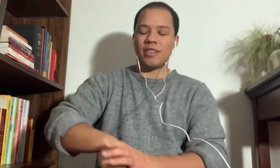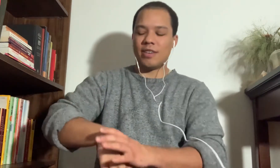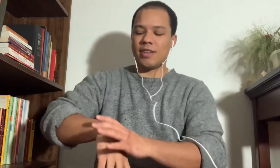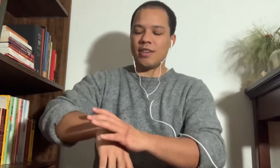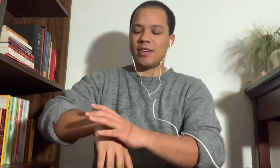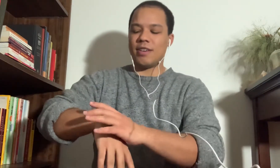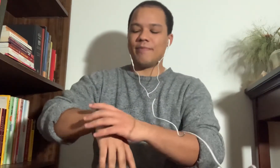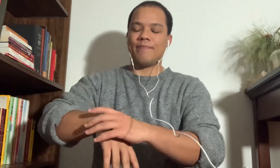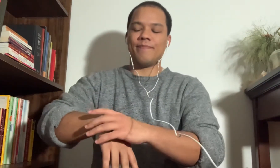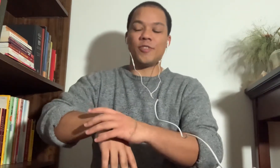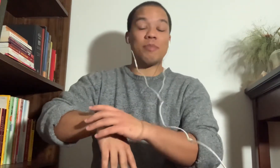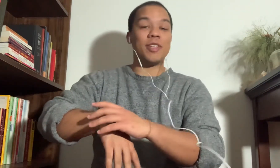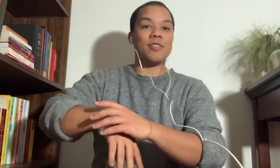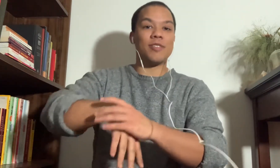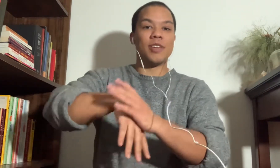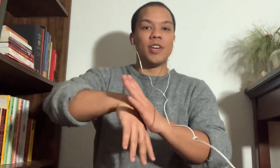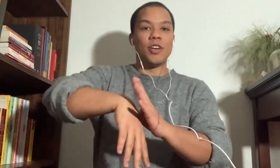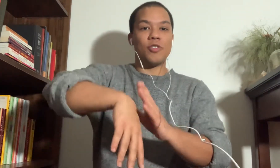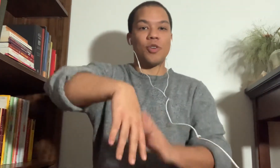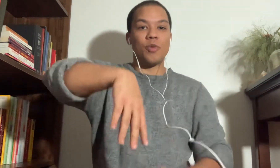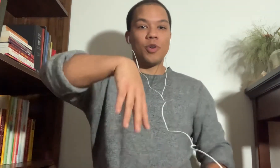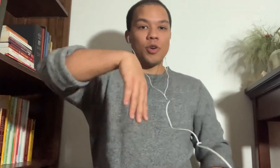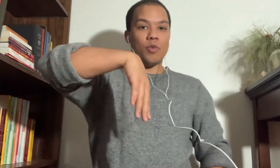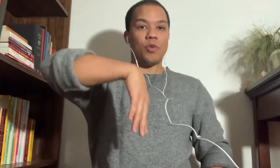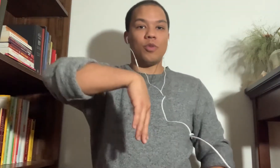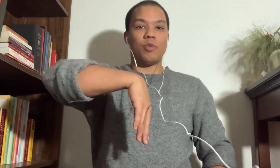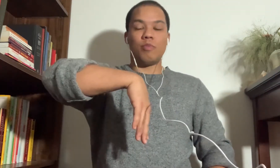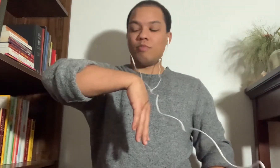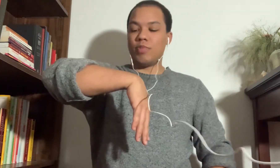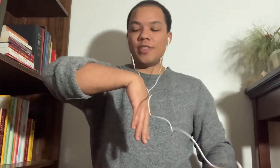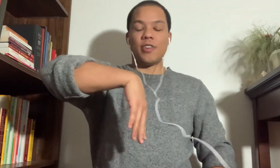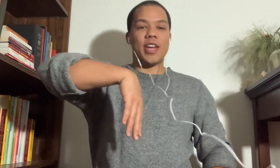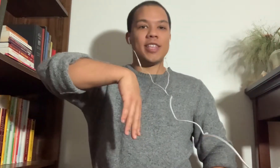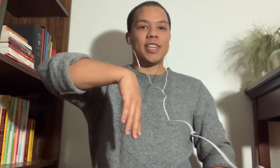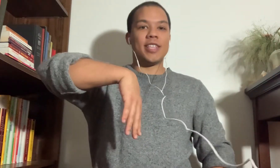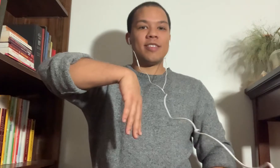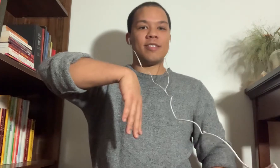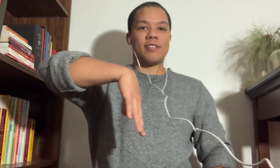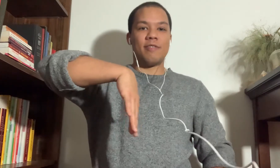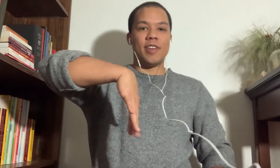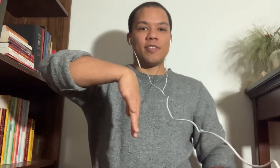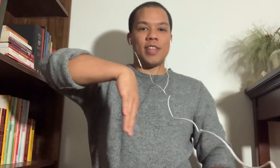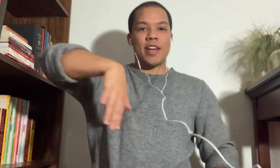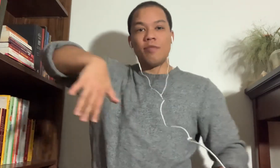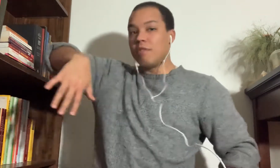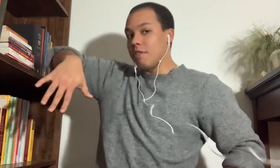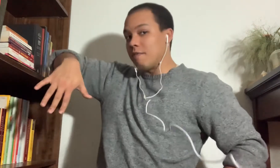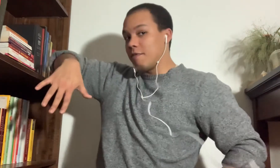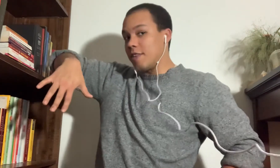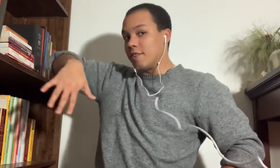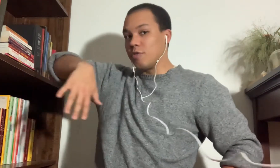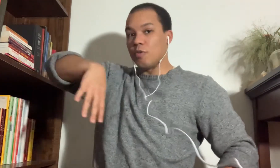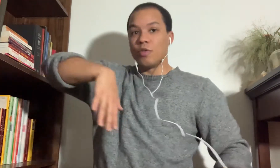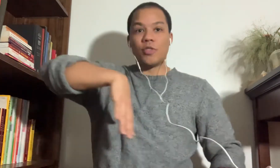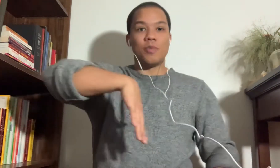Japanese. So we'll place our hand like this, fingers down, thumb facing towards me.